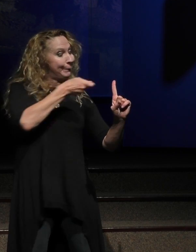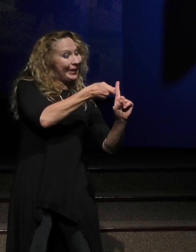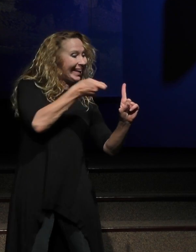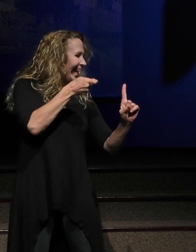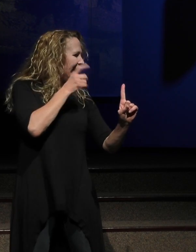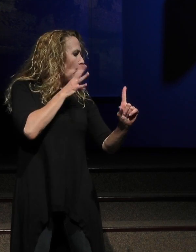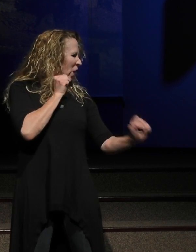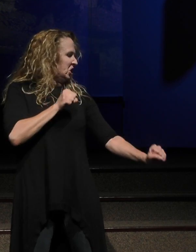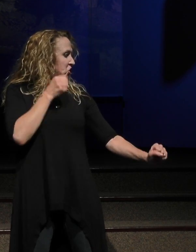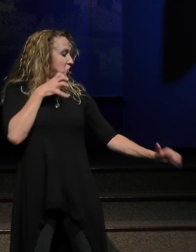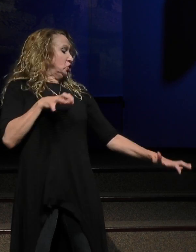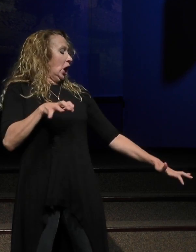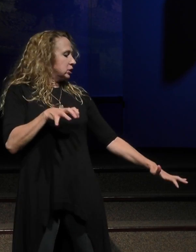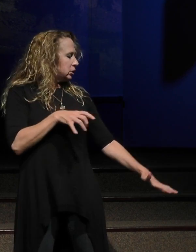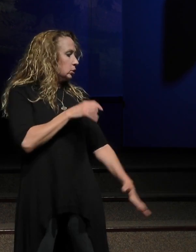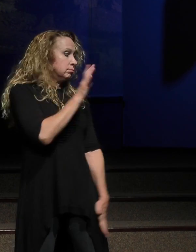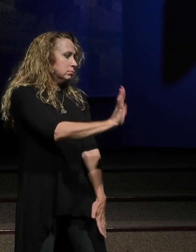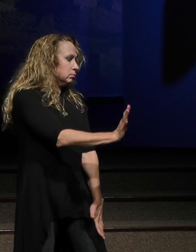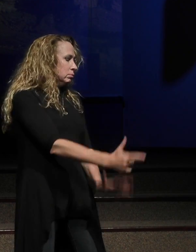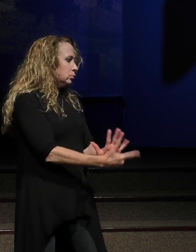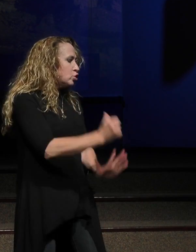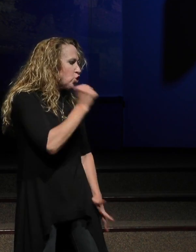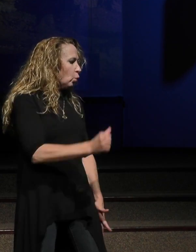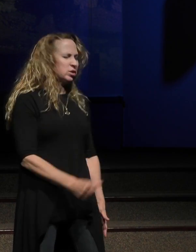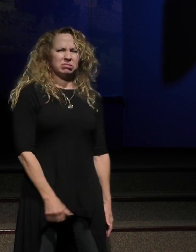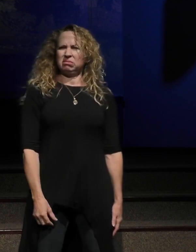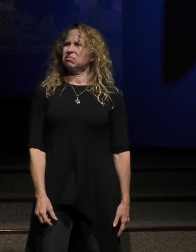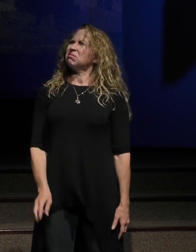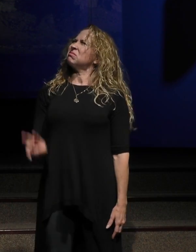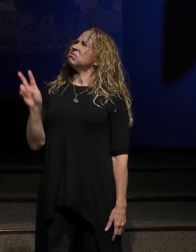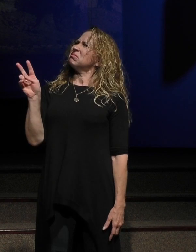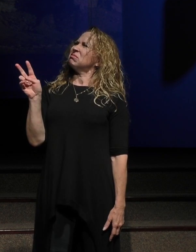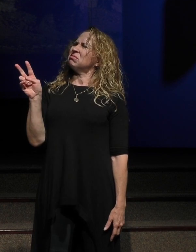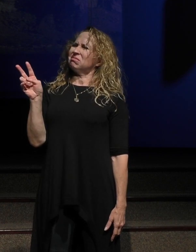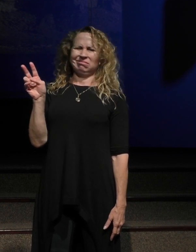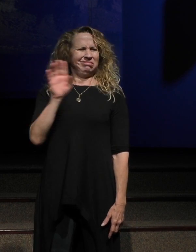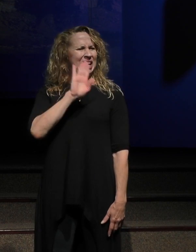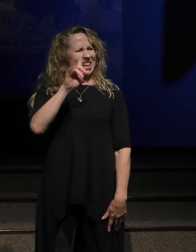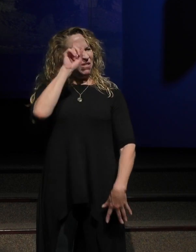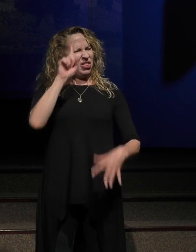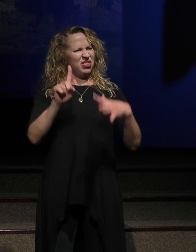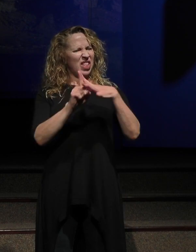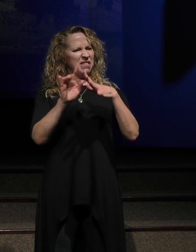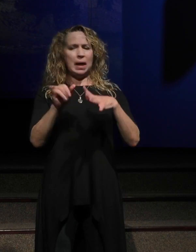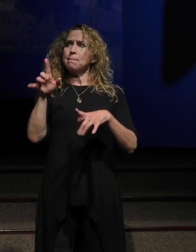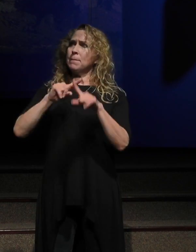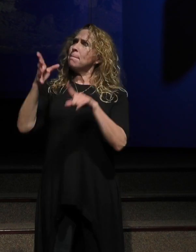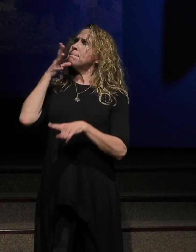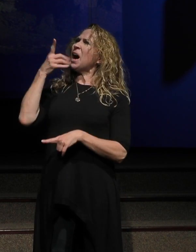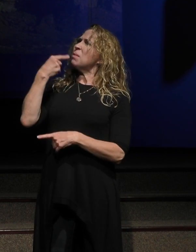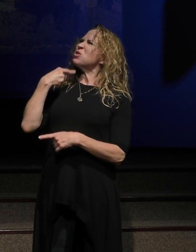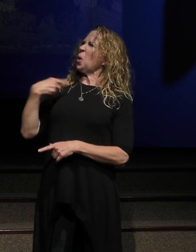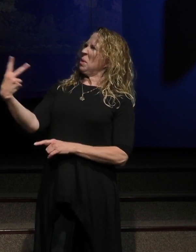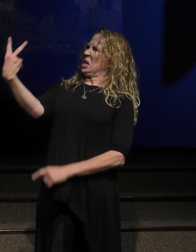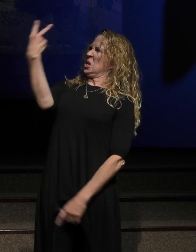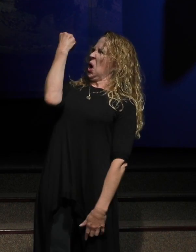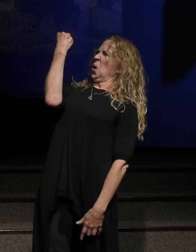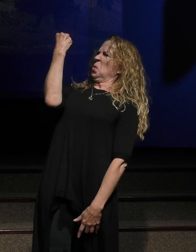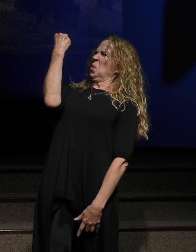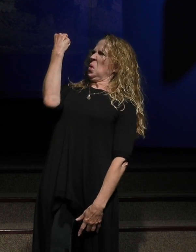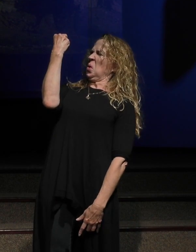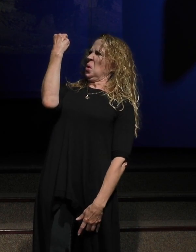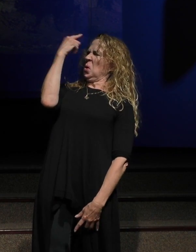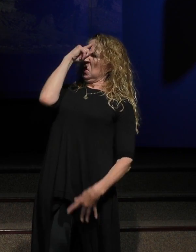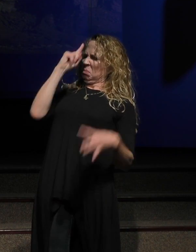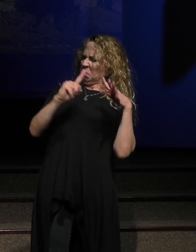Don't ever do that. And I don't know why, but my, I never thought of it before. But when my mom said that, it was like, wow, that, you know, a light